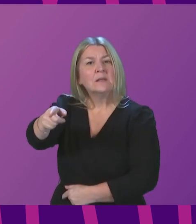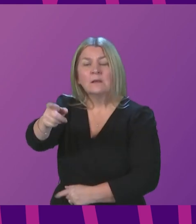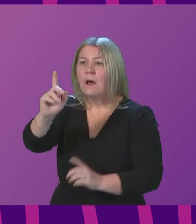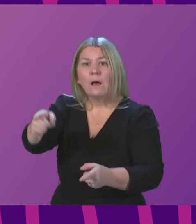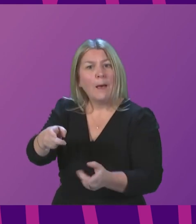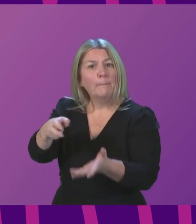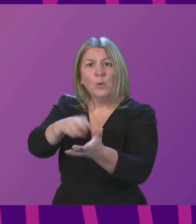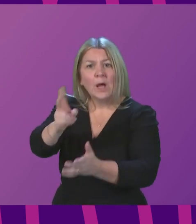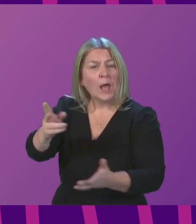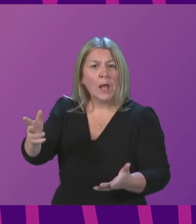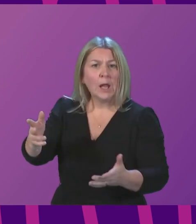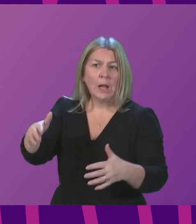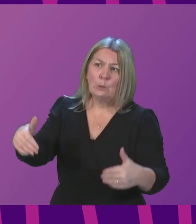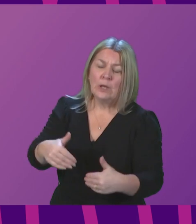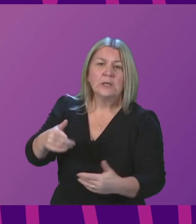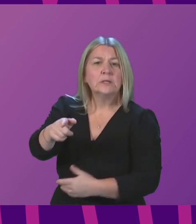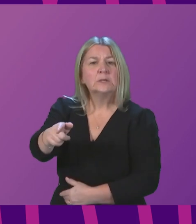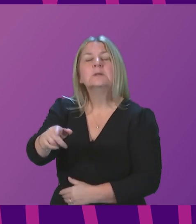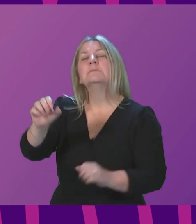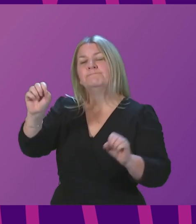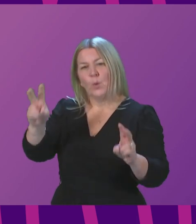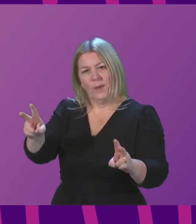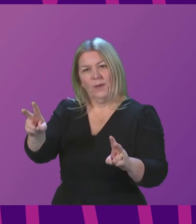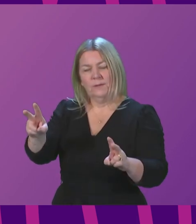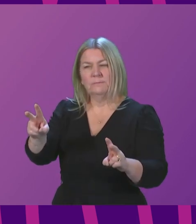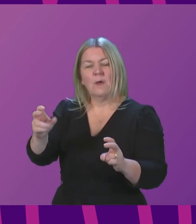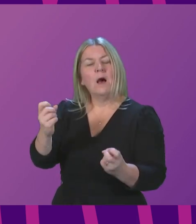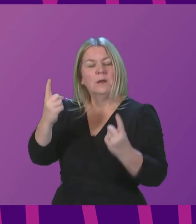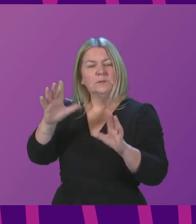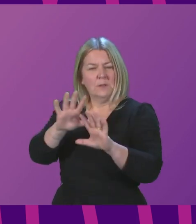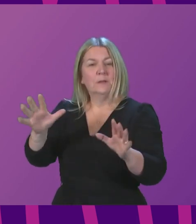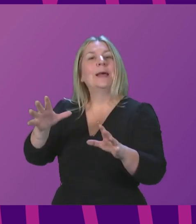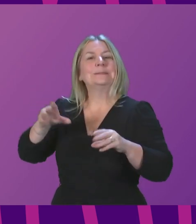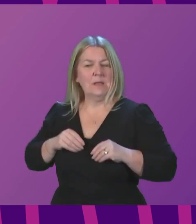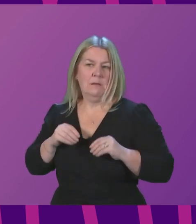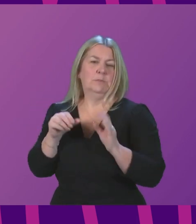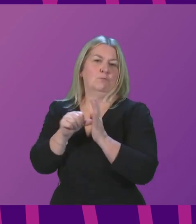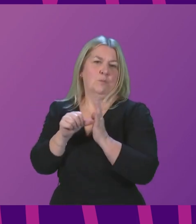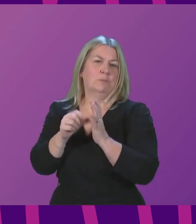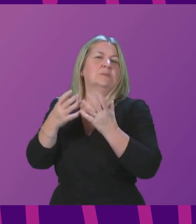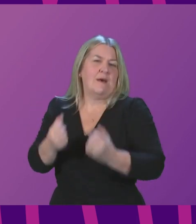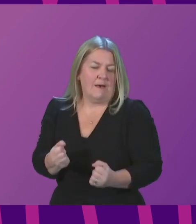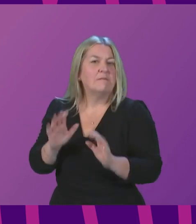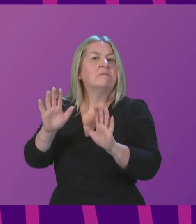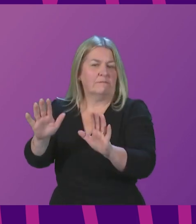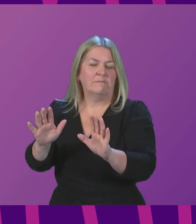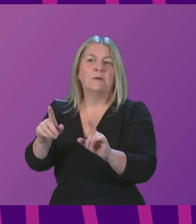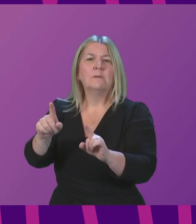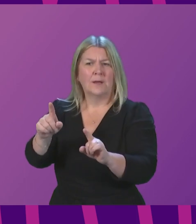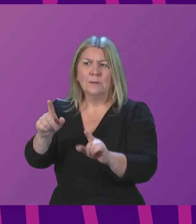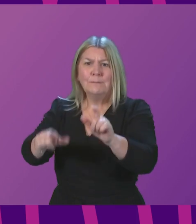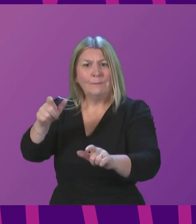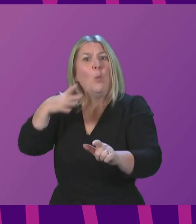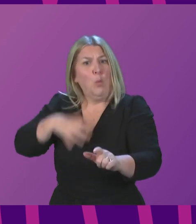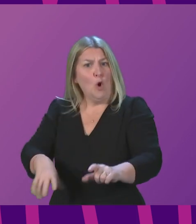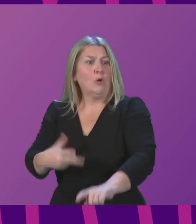their vaccinations. Now, I think we can all accept that there will be glitches, but people in my constituency want to be vaccinated and they want to be